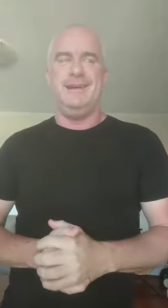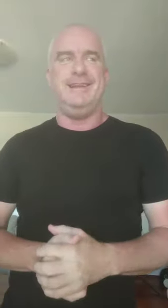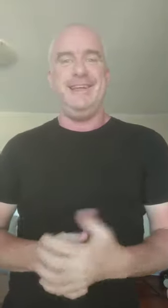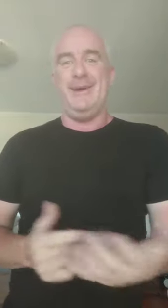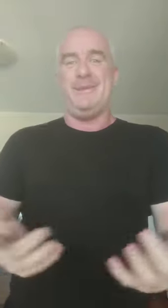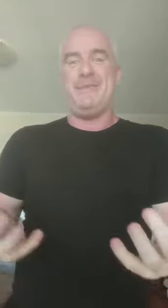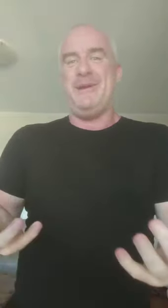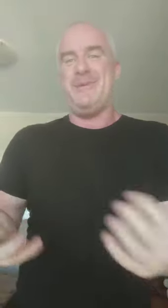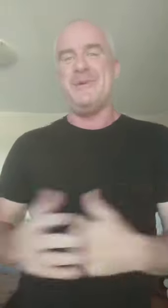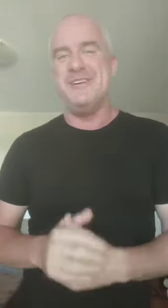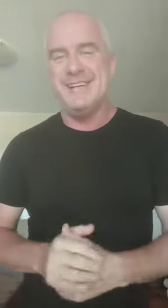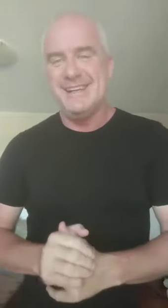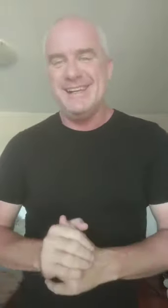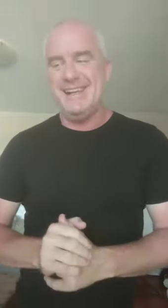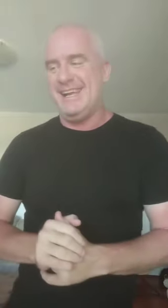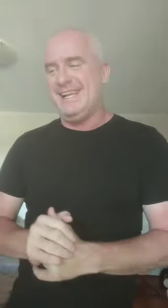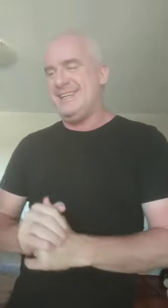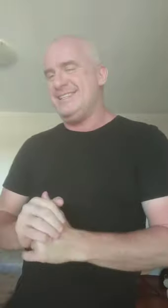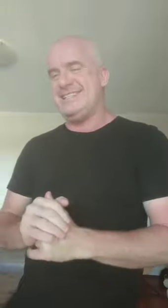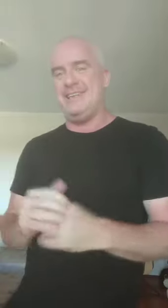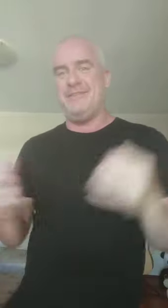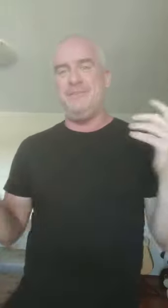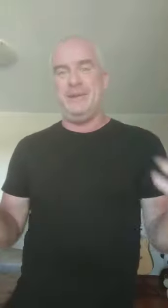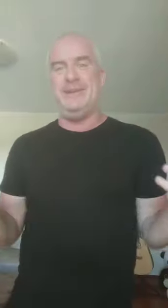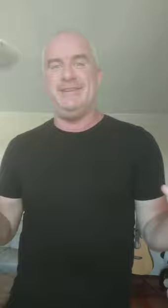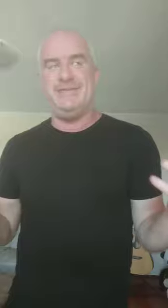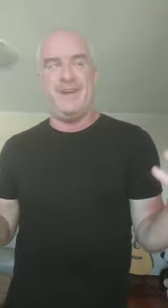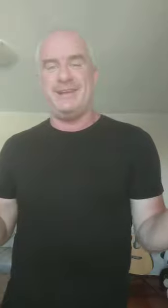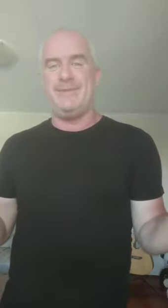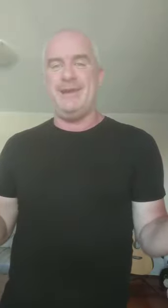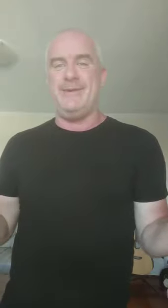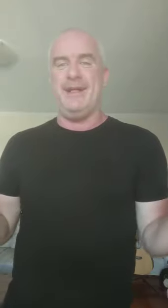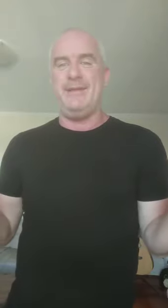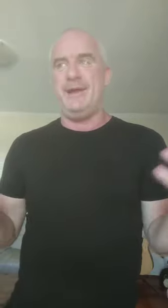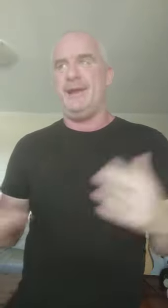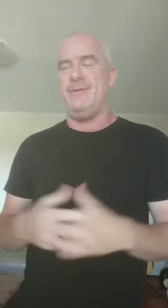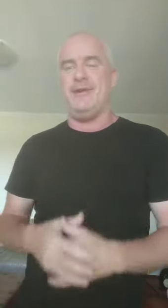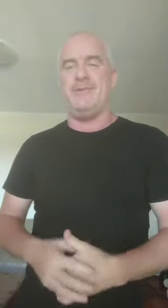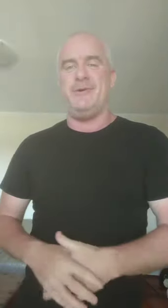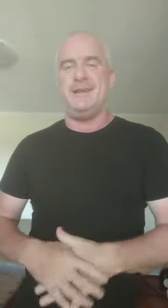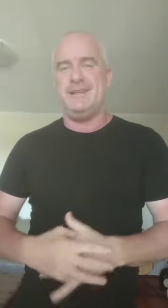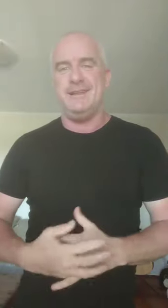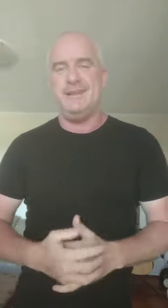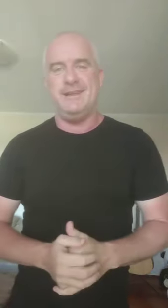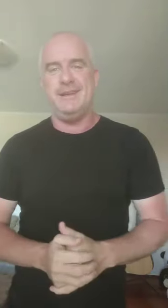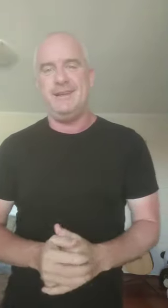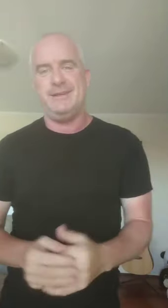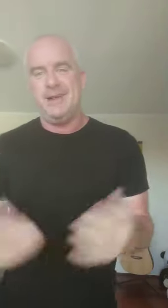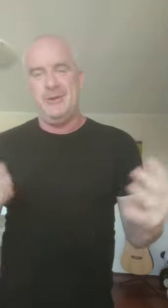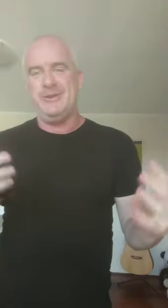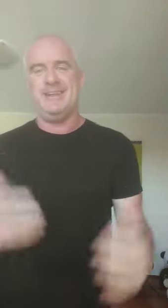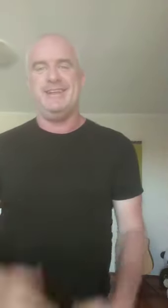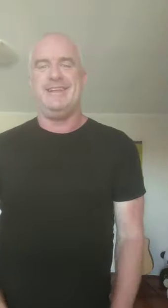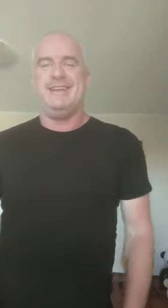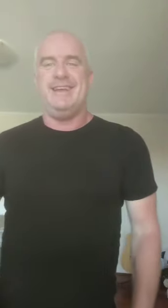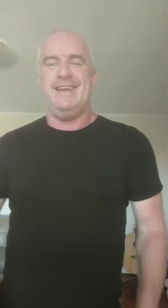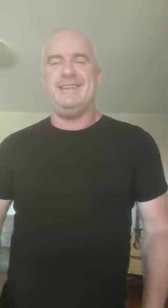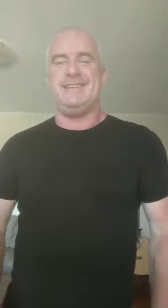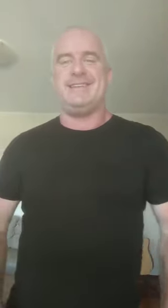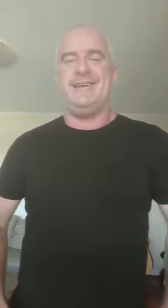they're not my people. You know, there's 7 billion fucking people, I don't want everyone. You know, I don't. And so,